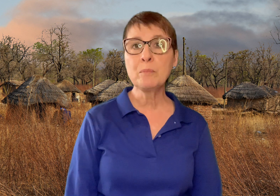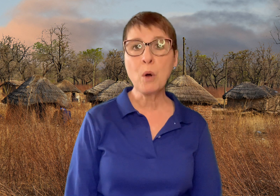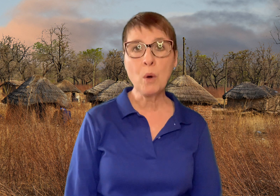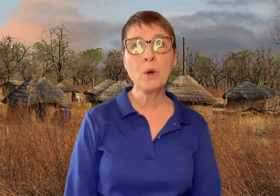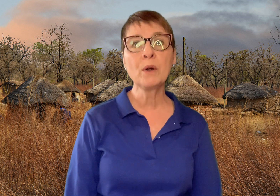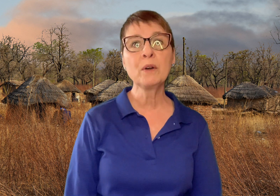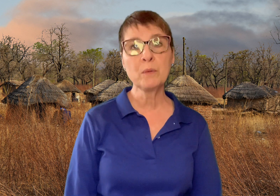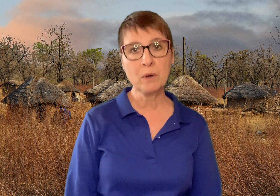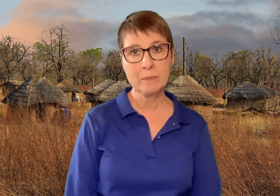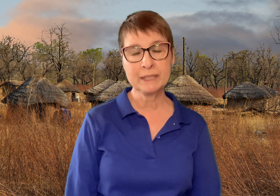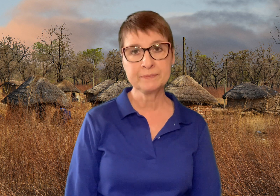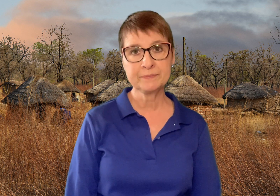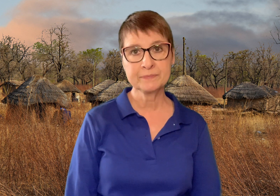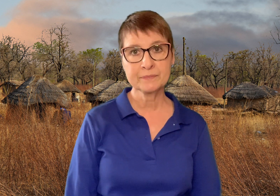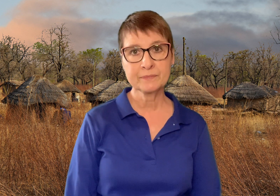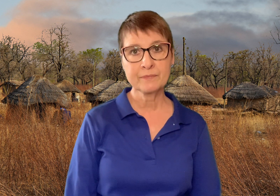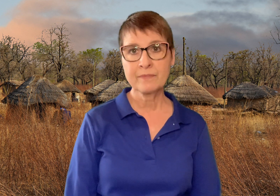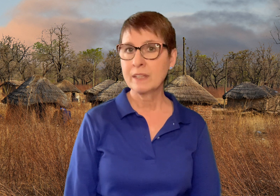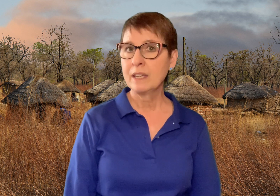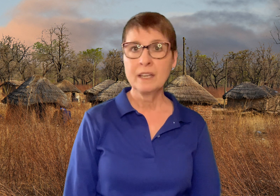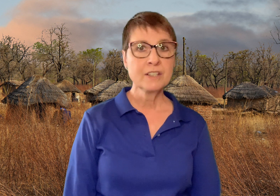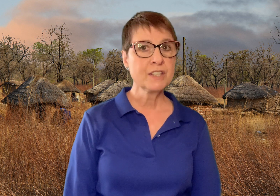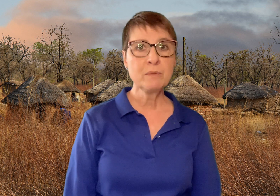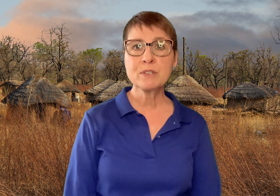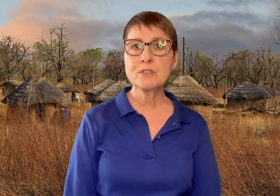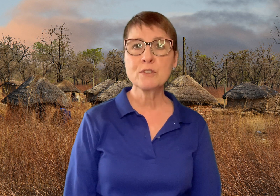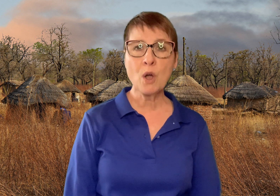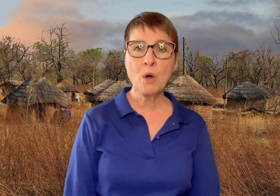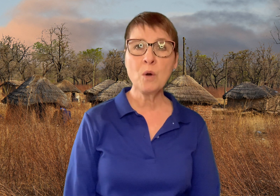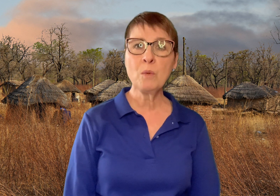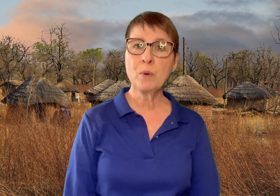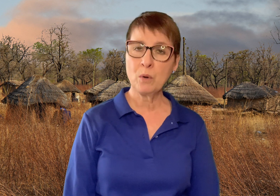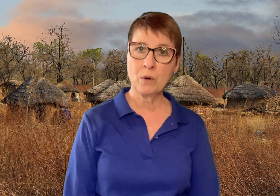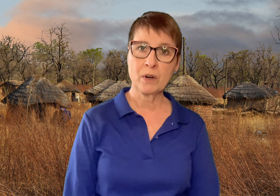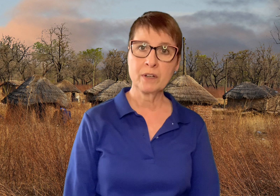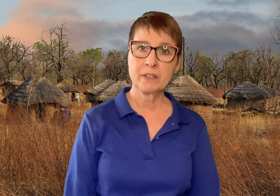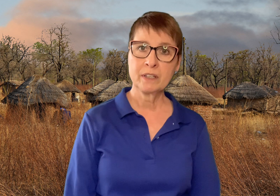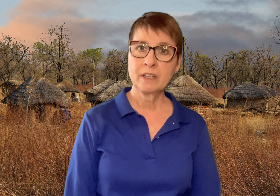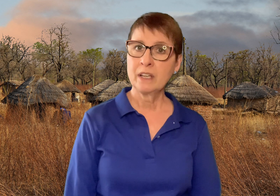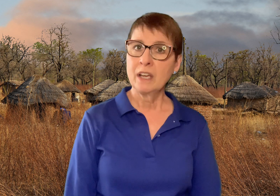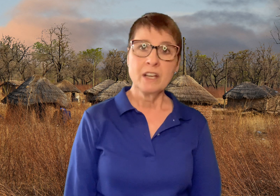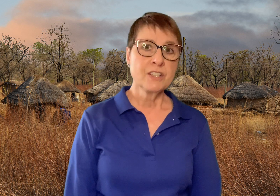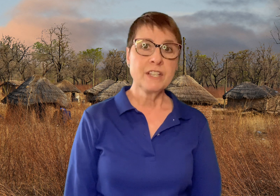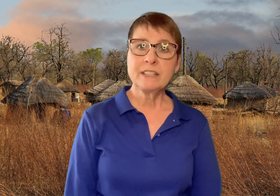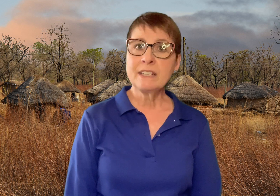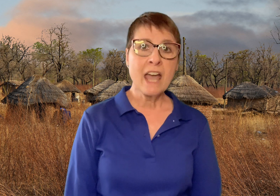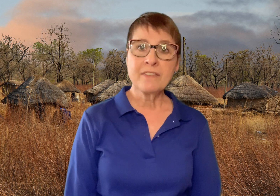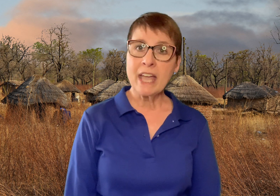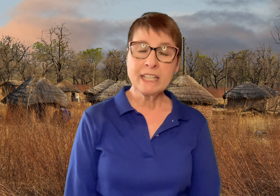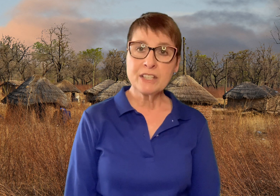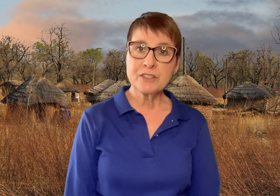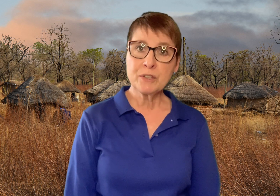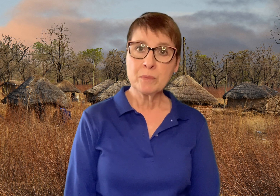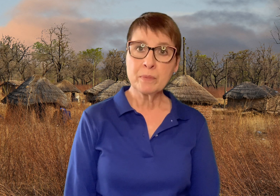poor woman. She was so poor. She didn't have any soup